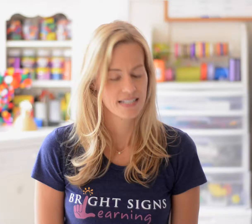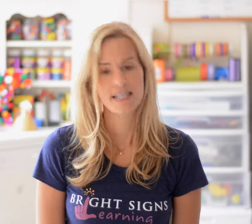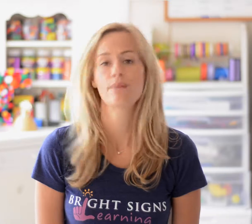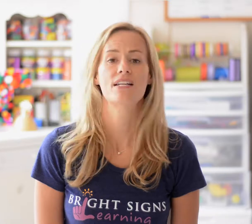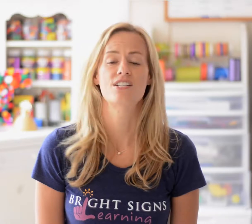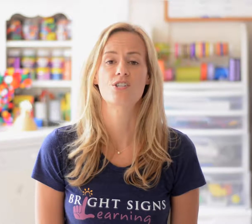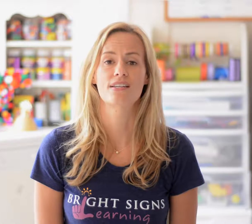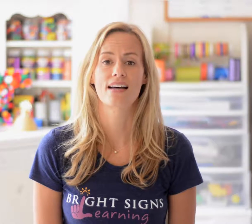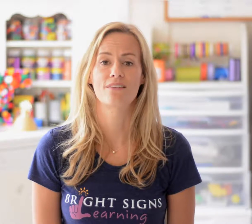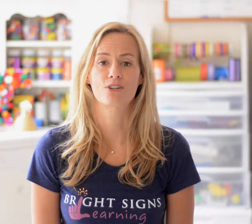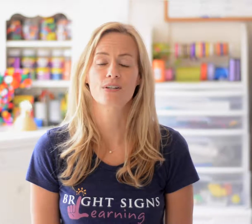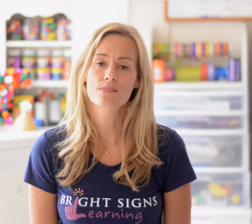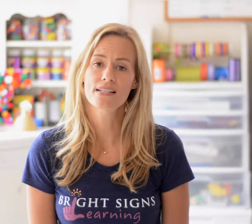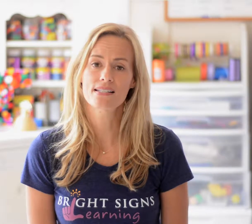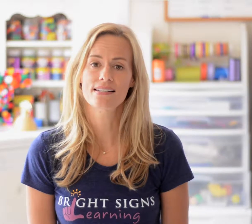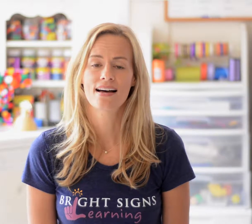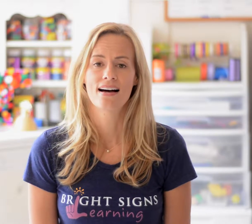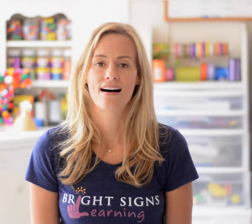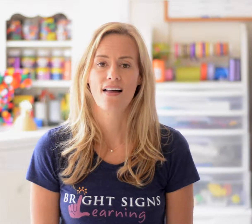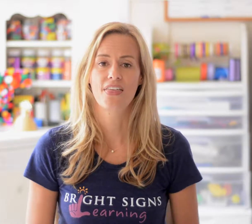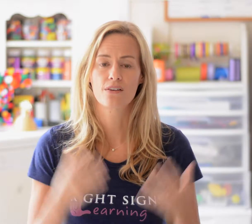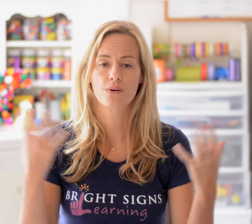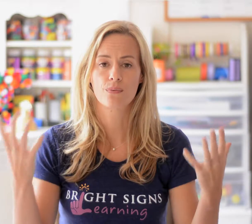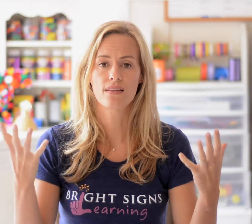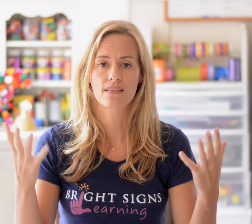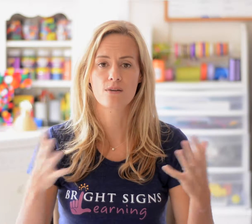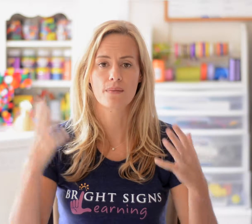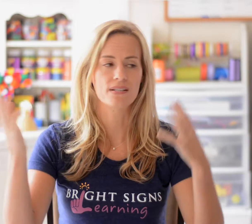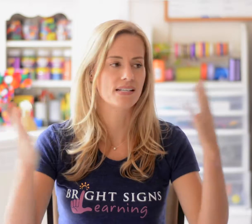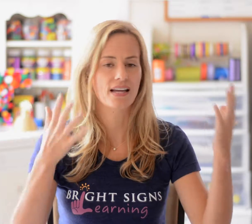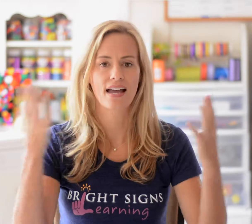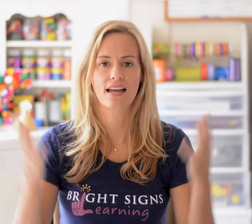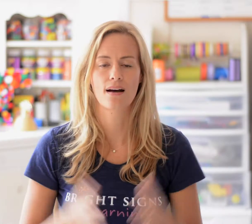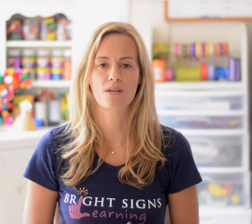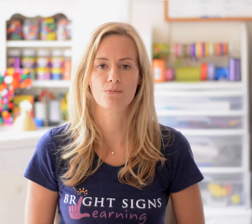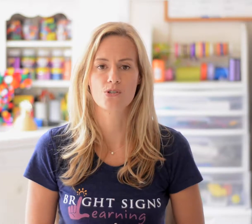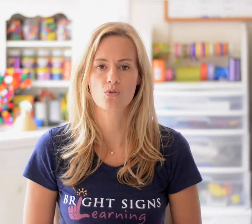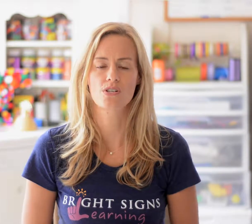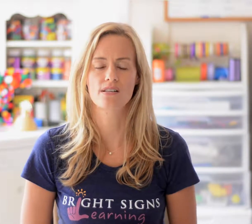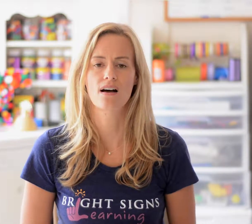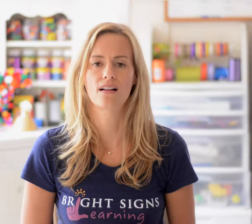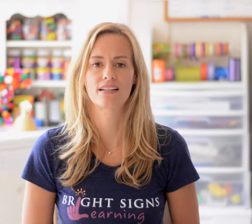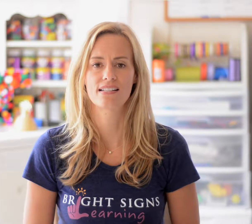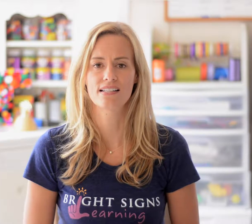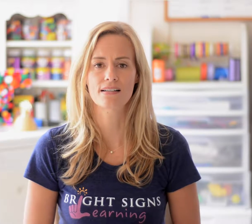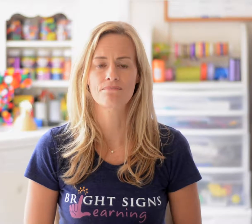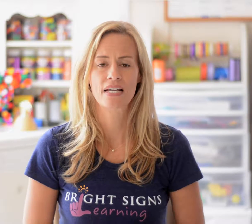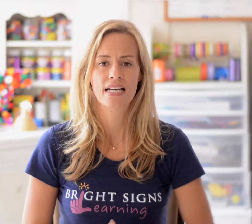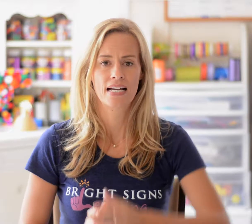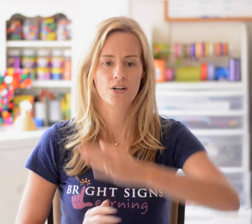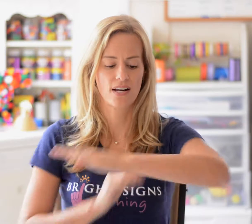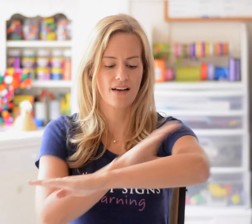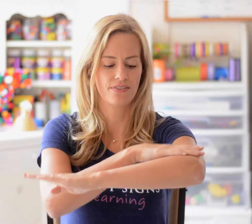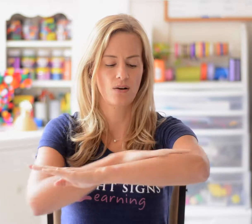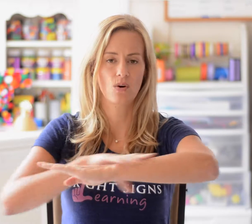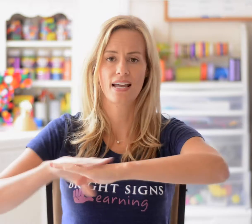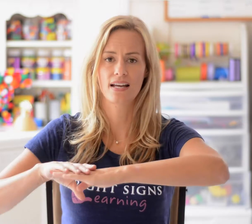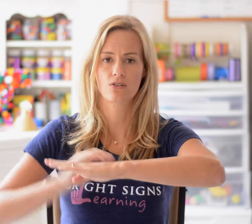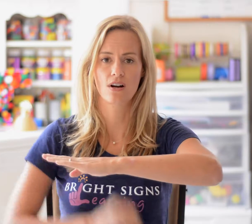Today I'm going to teach you the sign for Christmas. Think of a wreath that you might be seeing hanging on people's doors in the holiday season. You're going to have one hand across